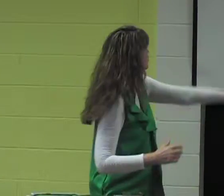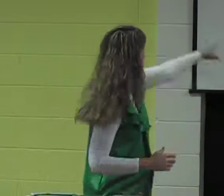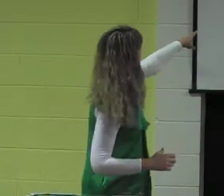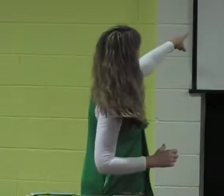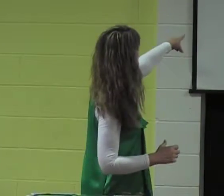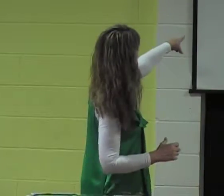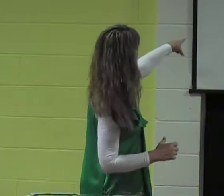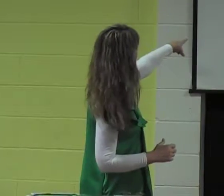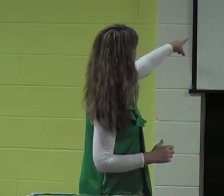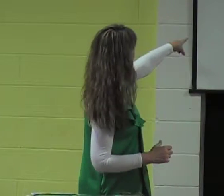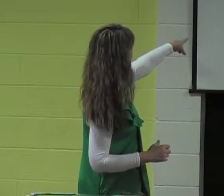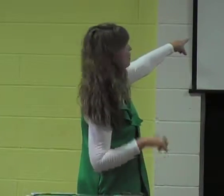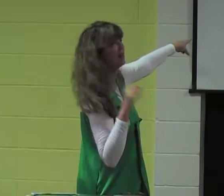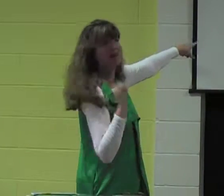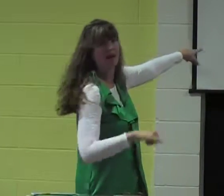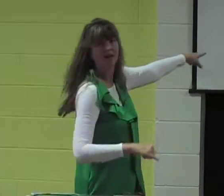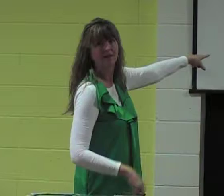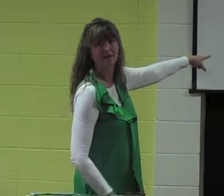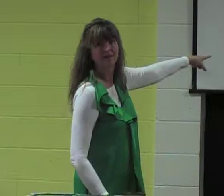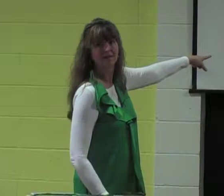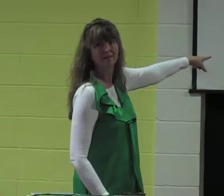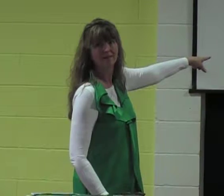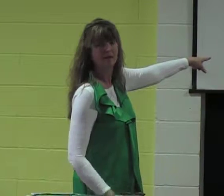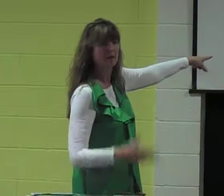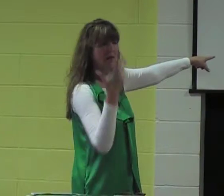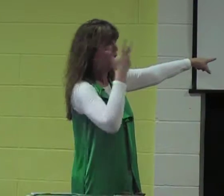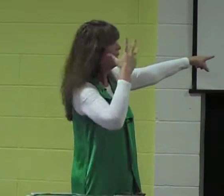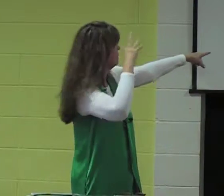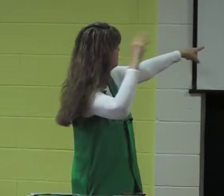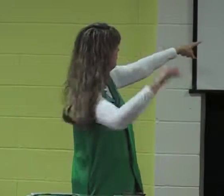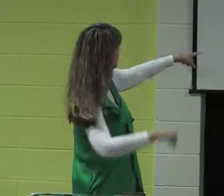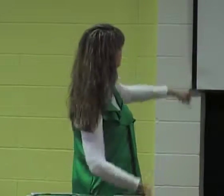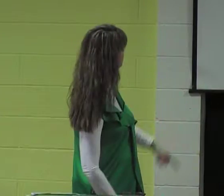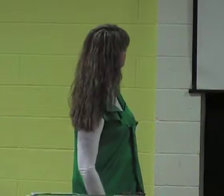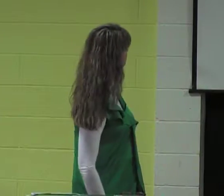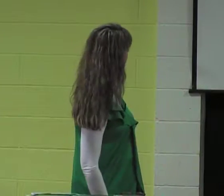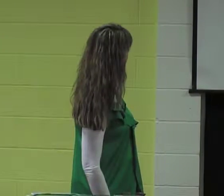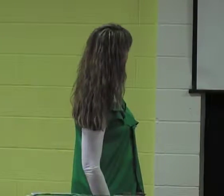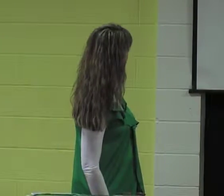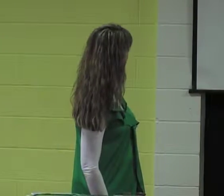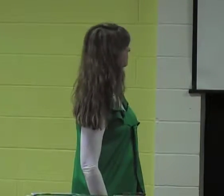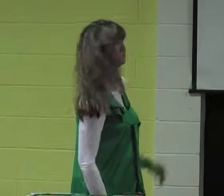have got a goal on each side of the field, right? Here's a picture of him. He's a really handsome guy.